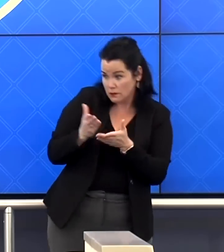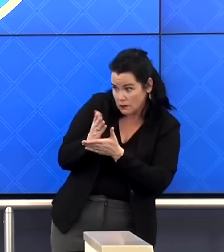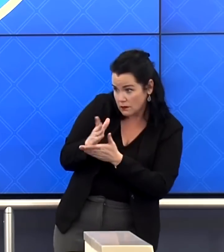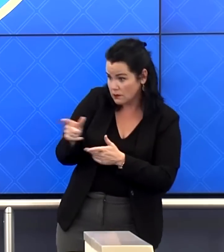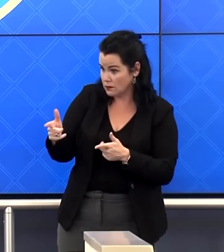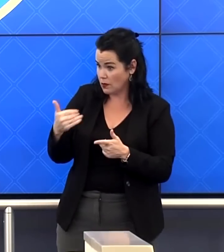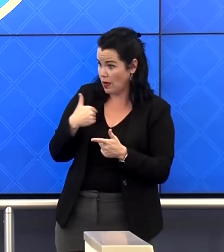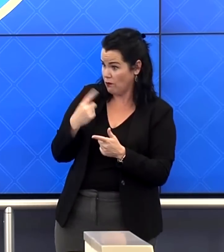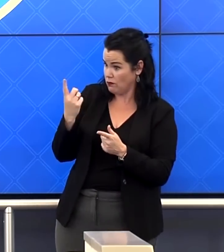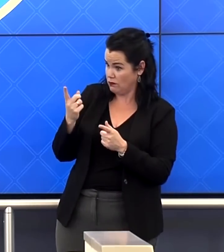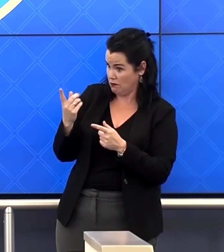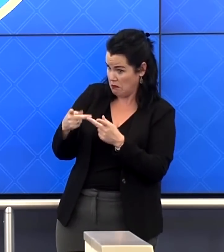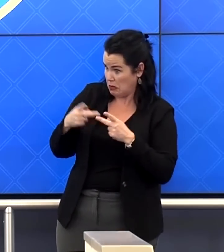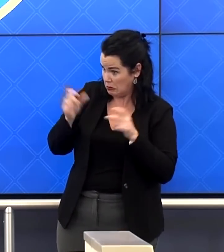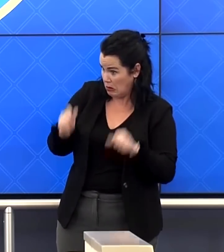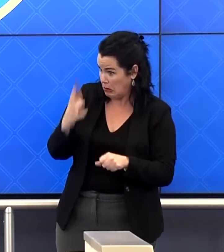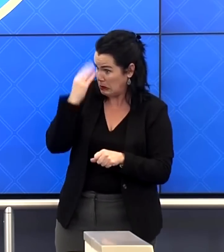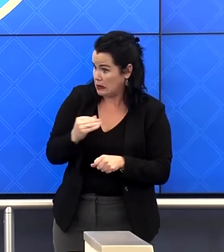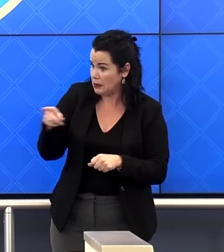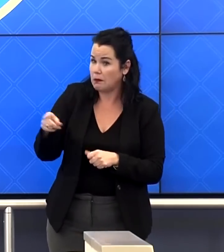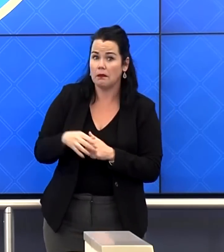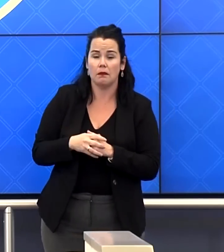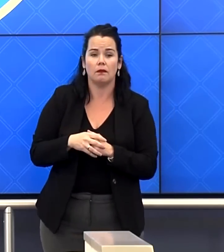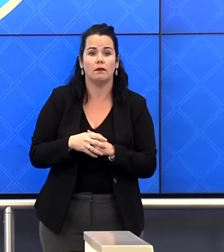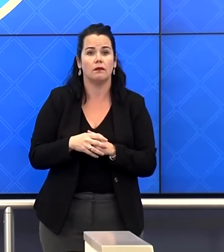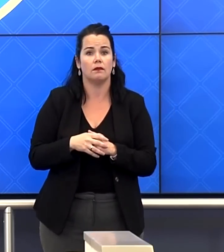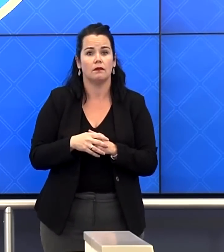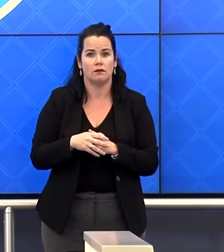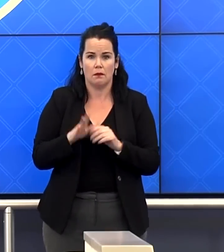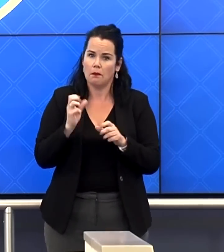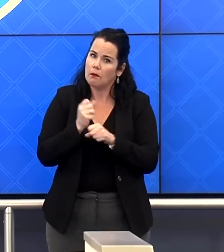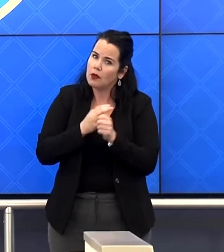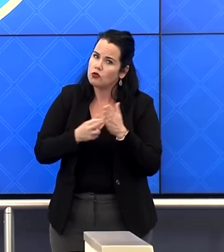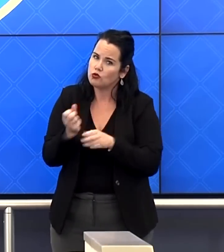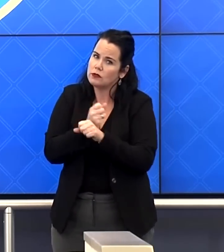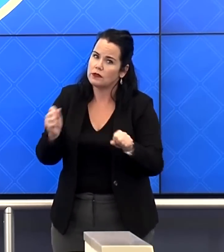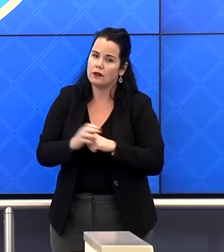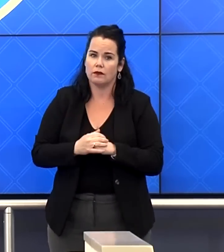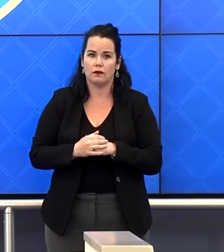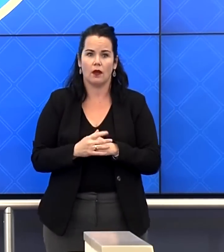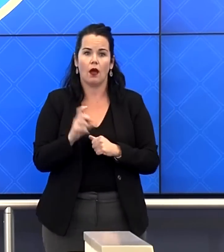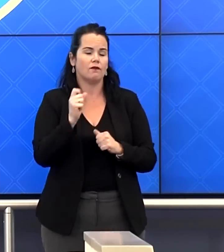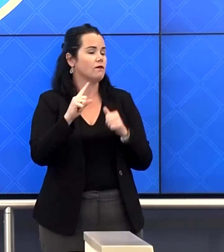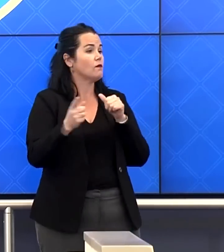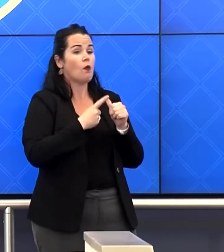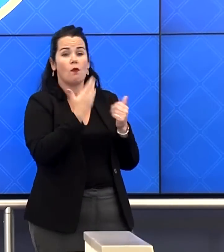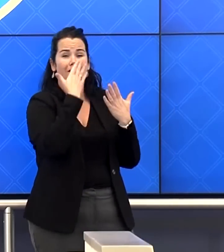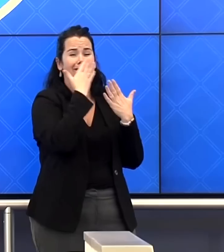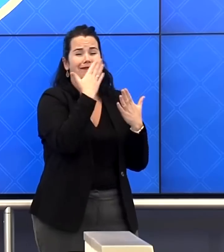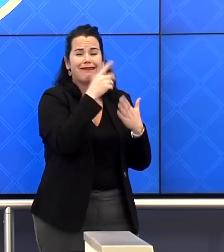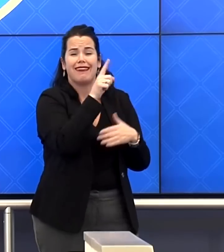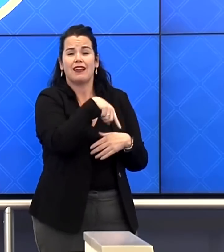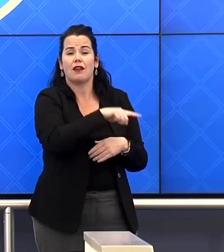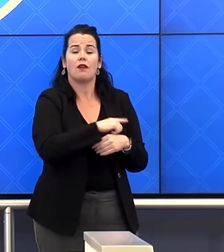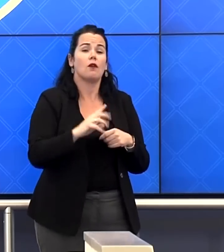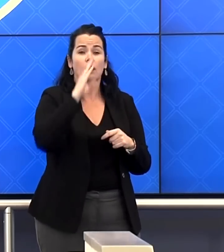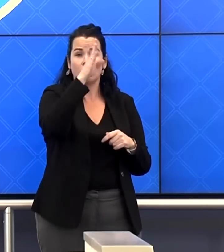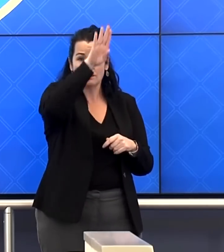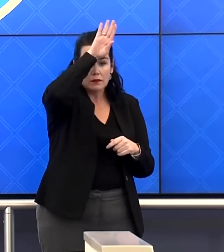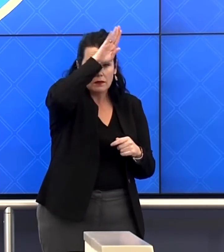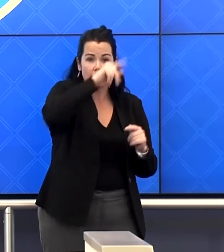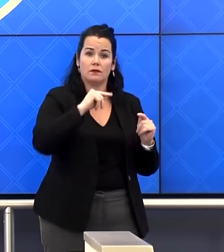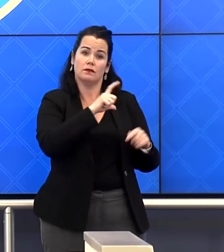to stay. I want to end by thanking the people that are risking their lives on the front lines, our first responders, emergency